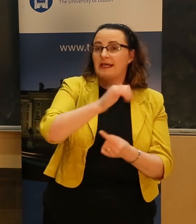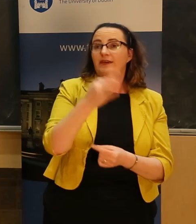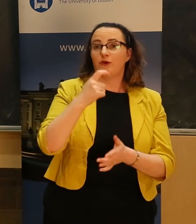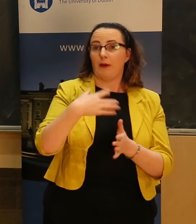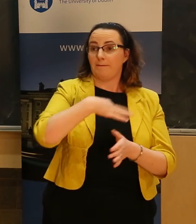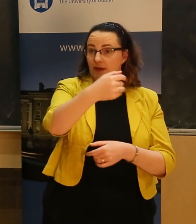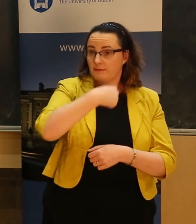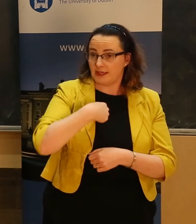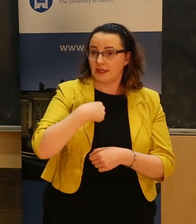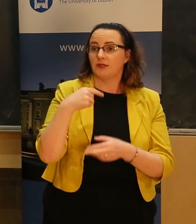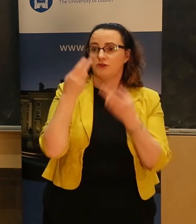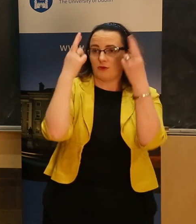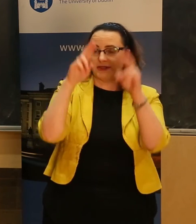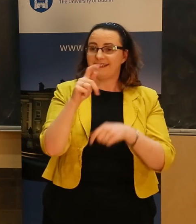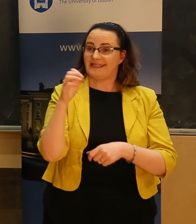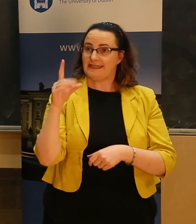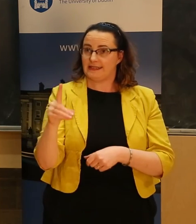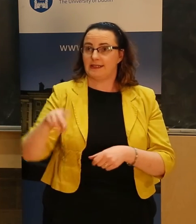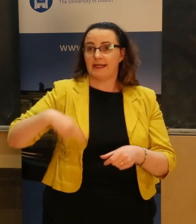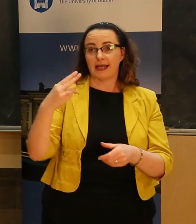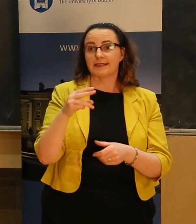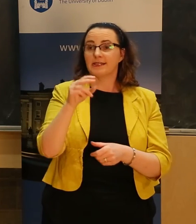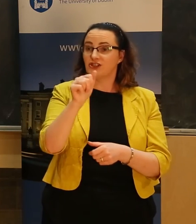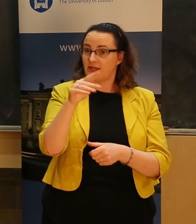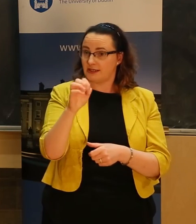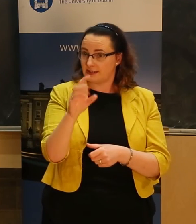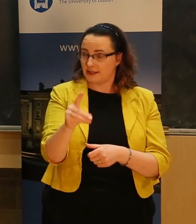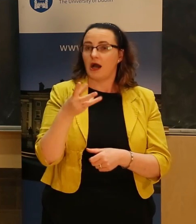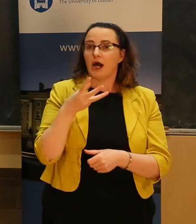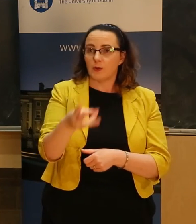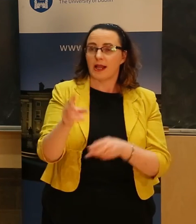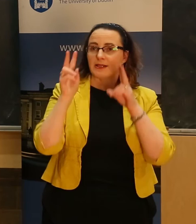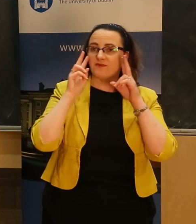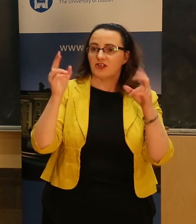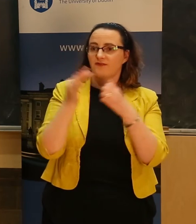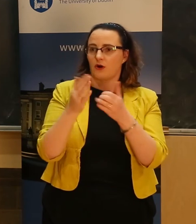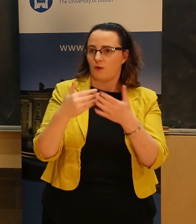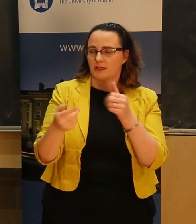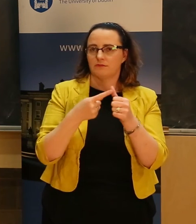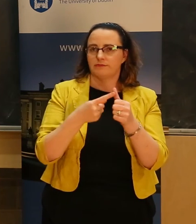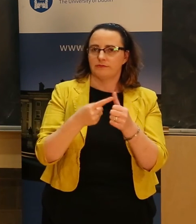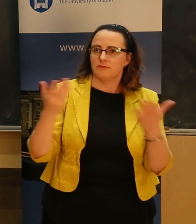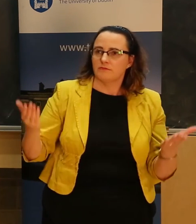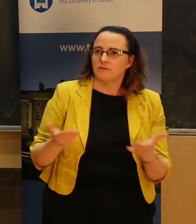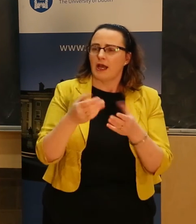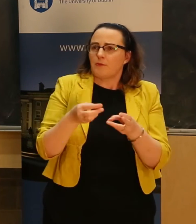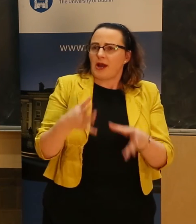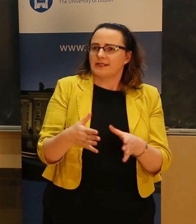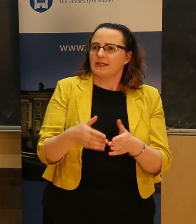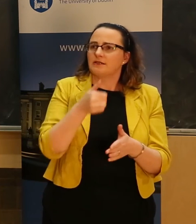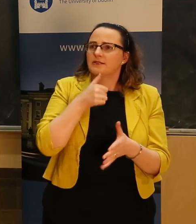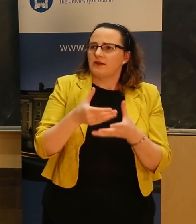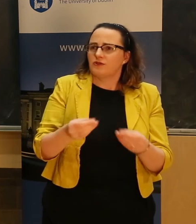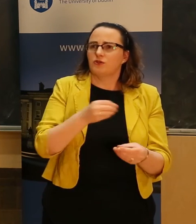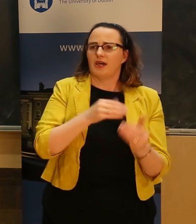me to represent Trinity College alumni in the next Shannon, I will bring the vision of the following. Advocating a practical solution to the housing